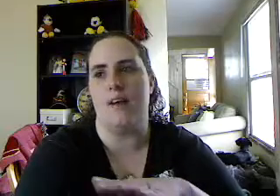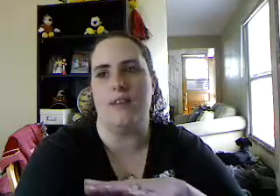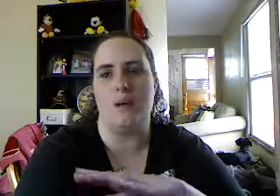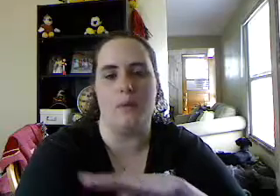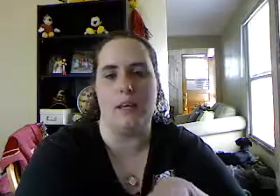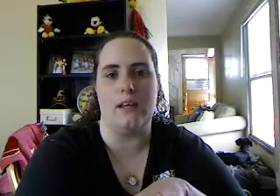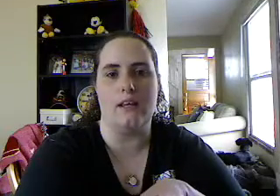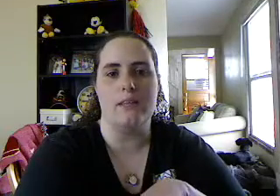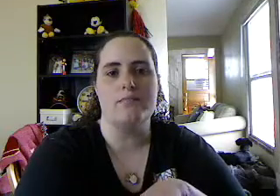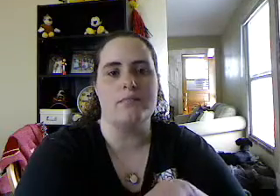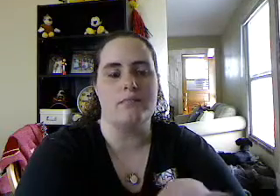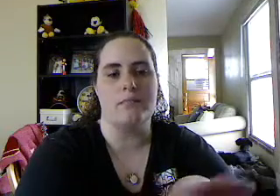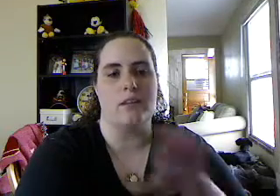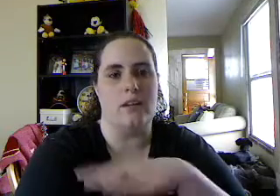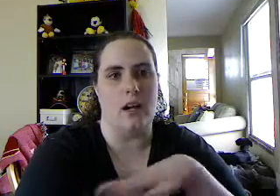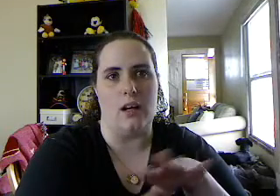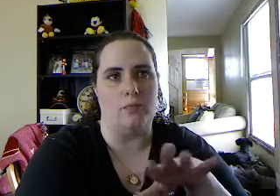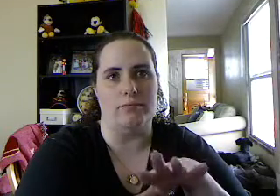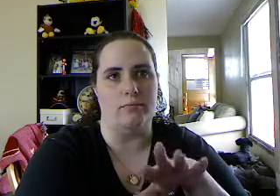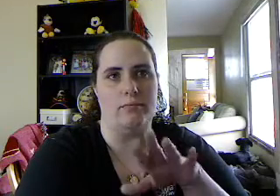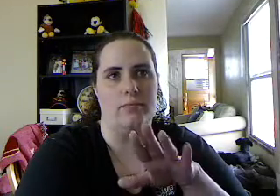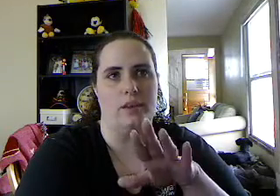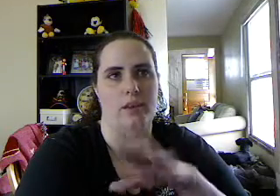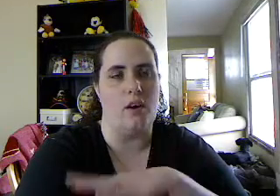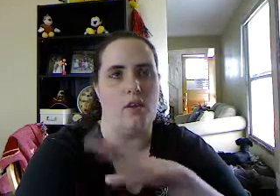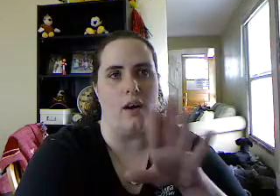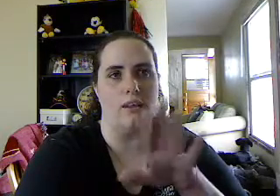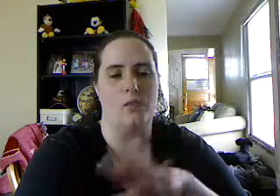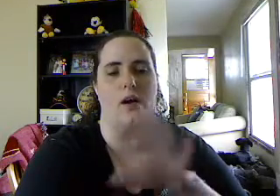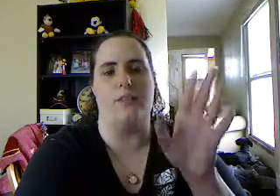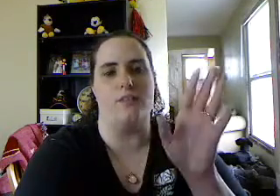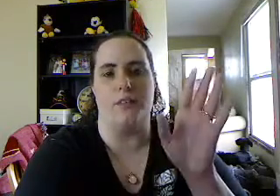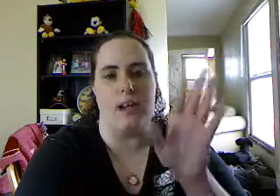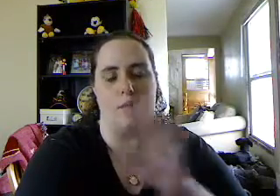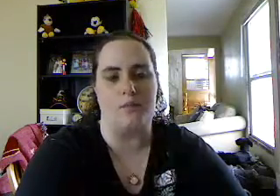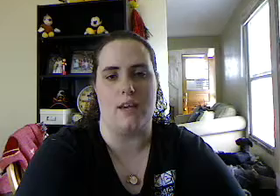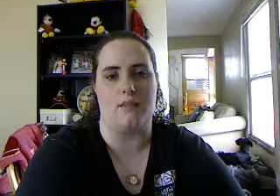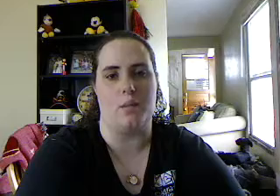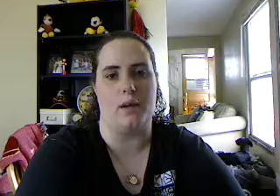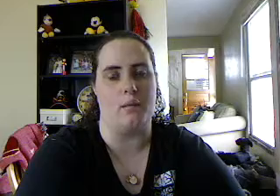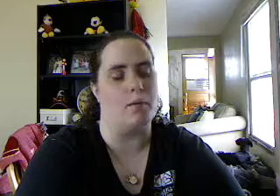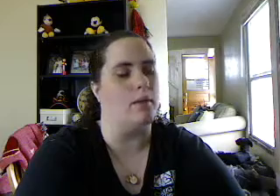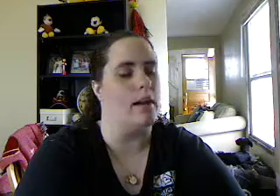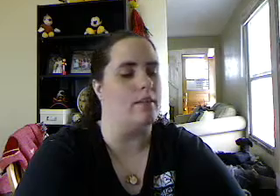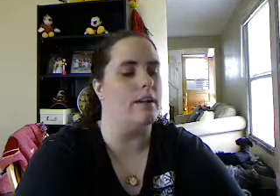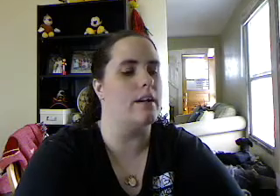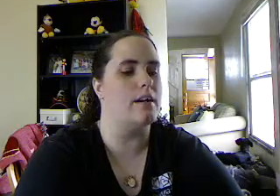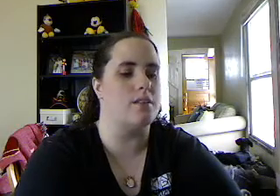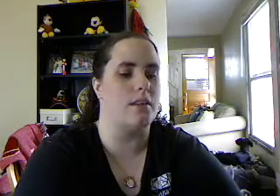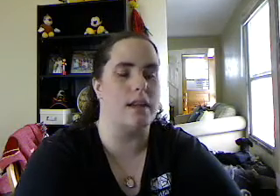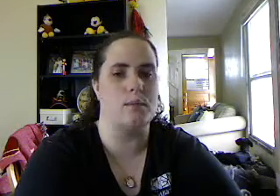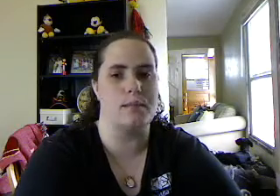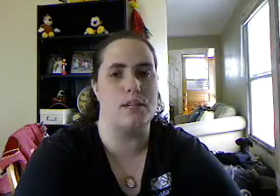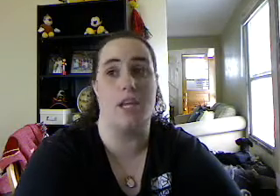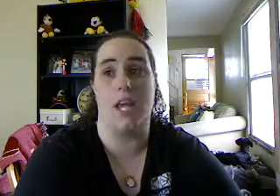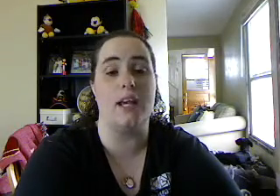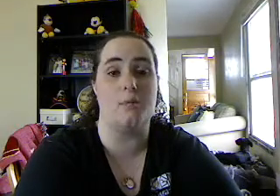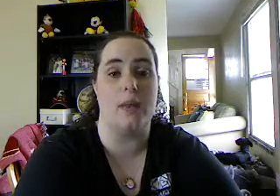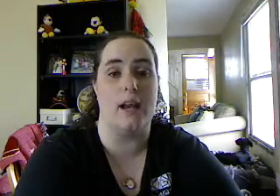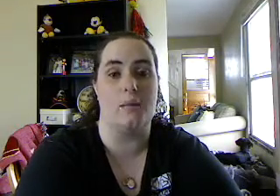having it be, um, you know, twelve different times that they have to prick me, but whatever. So the lady comes in, she can't get blood out